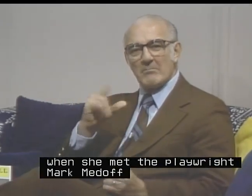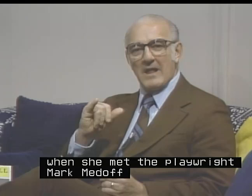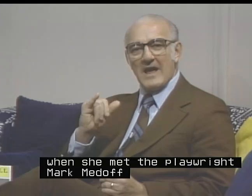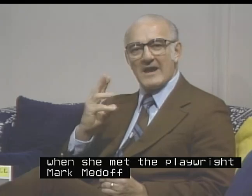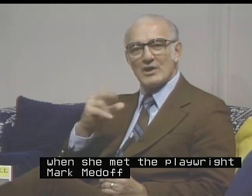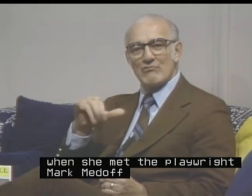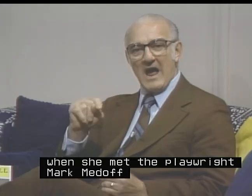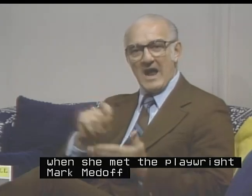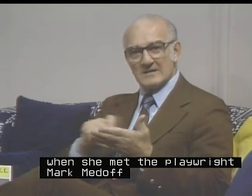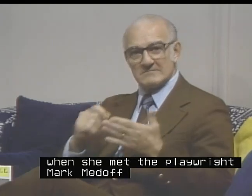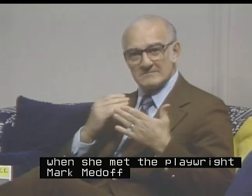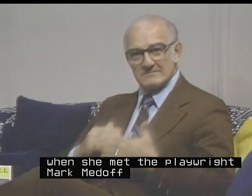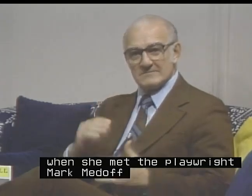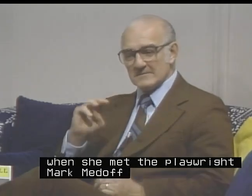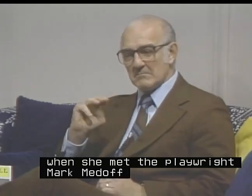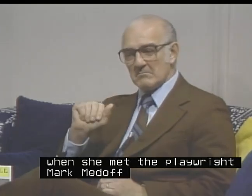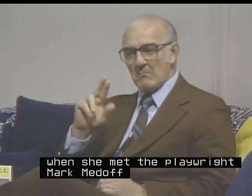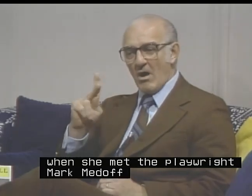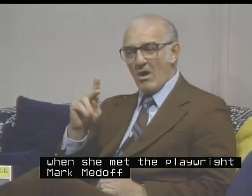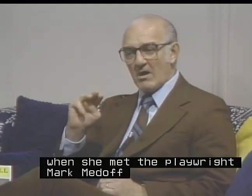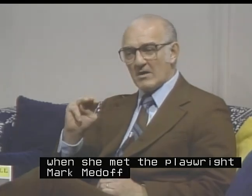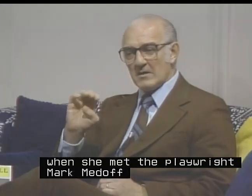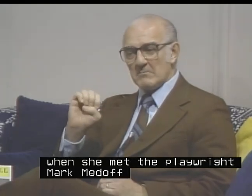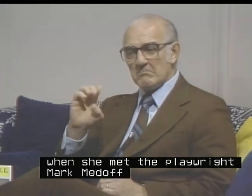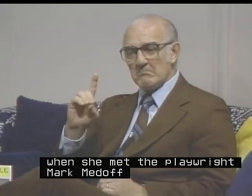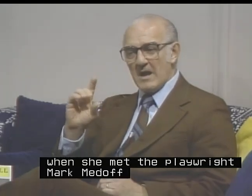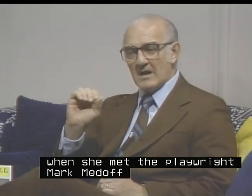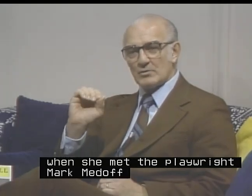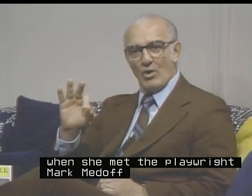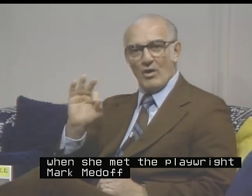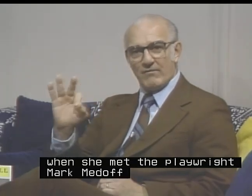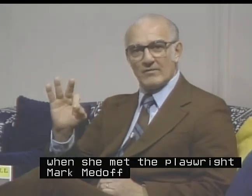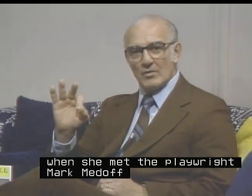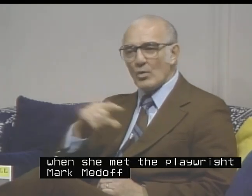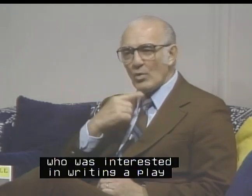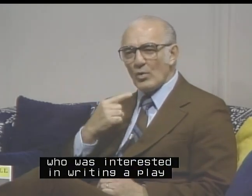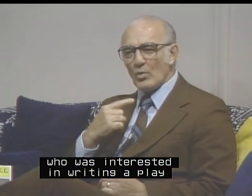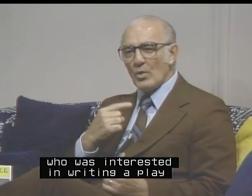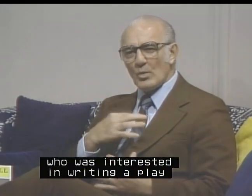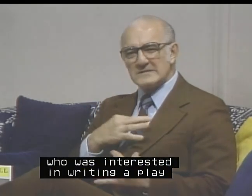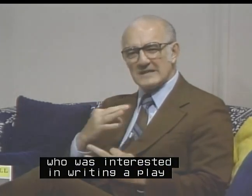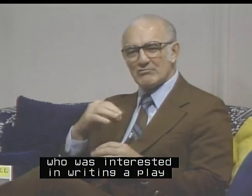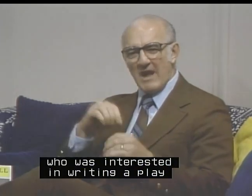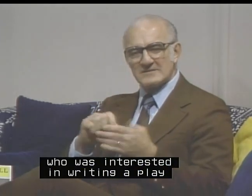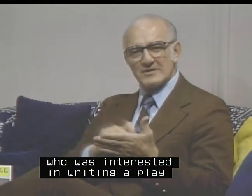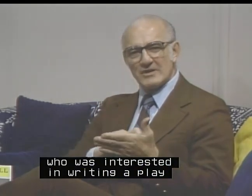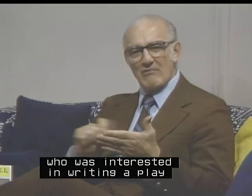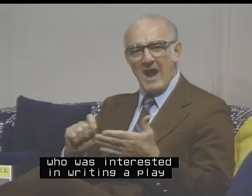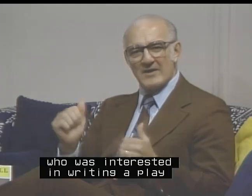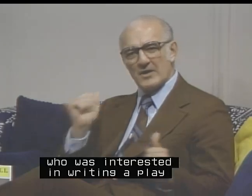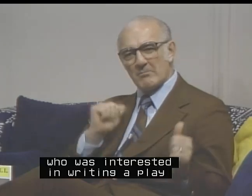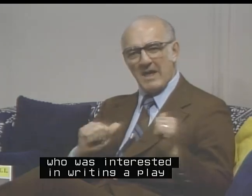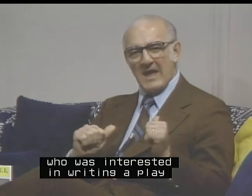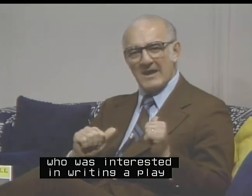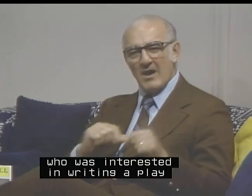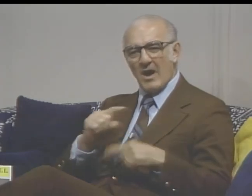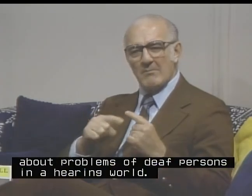playwright, Mark Madoff, who was interested in writing a play about